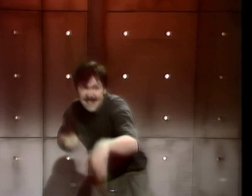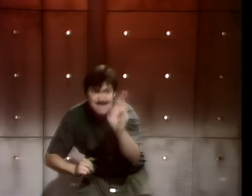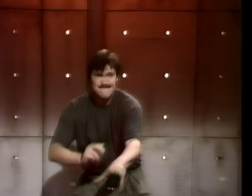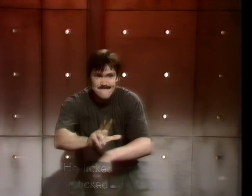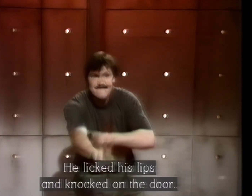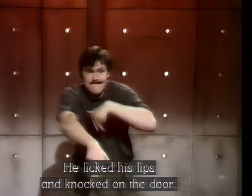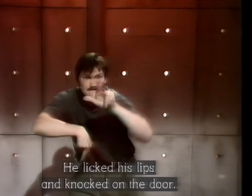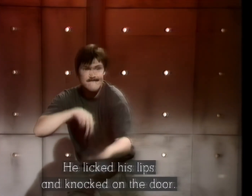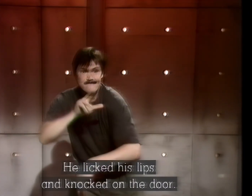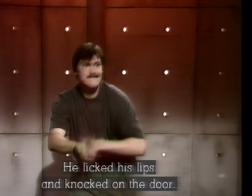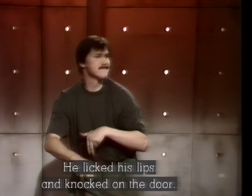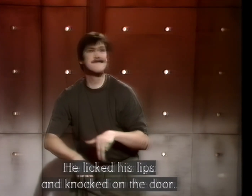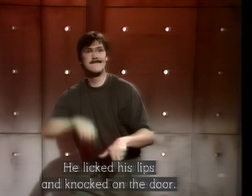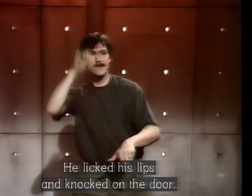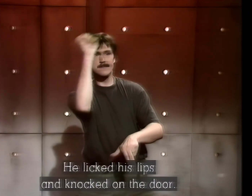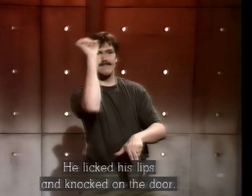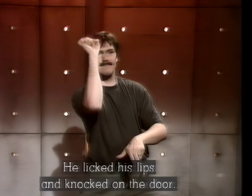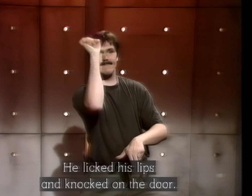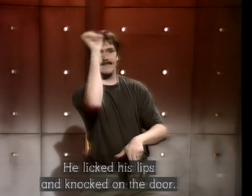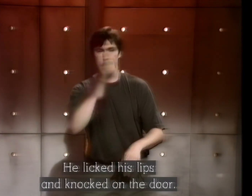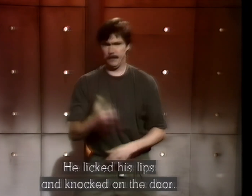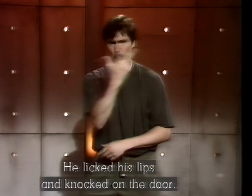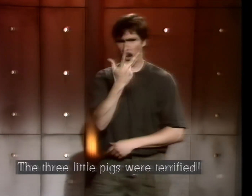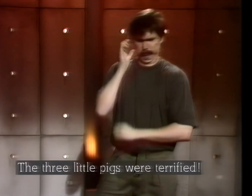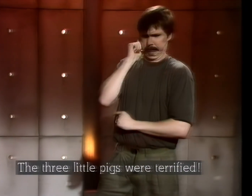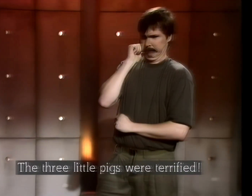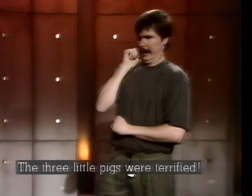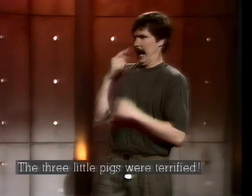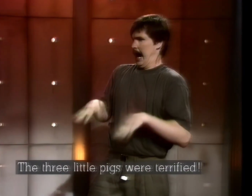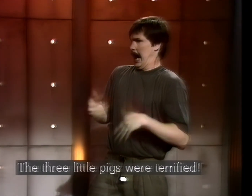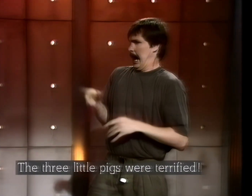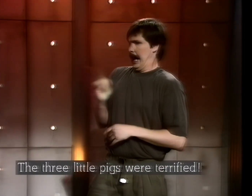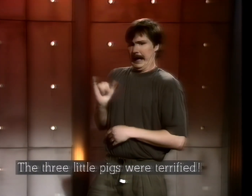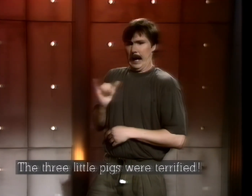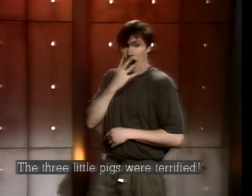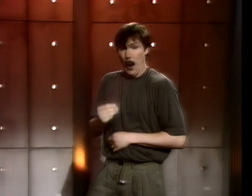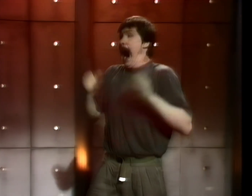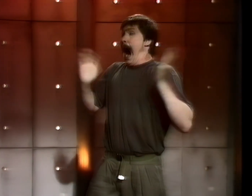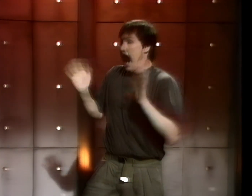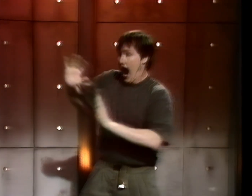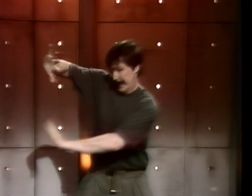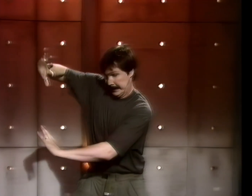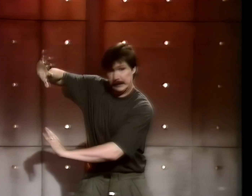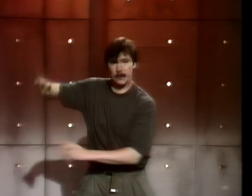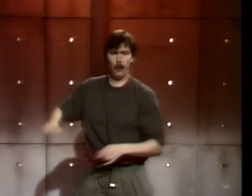So, he licked his lips and went up to the door, knocked on the door, and the three little pigs heard this, and they were terrified. It's the wolf.